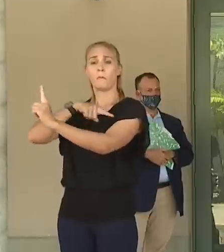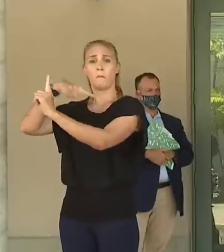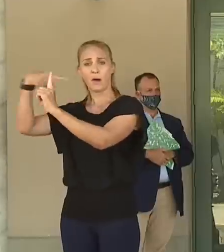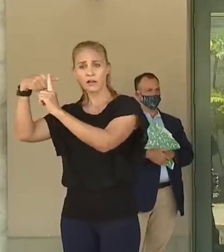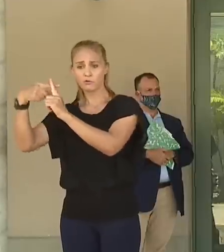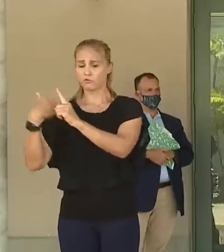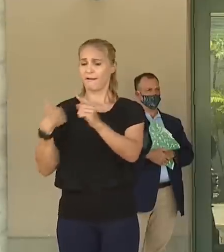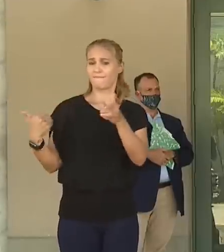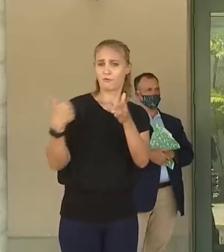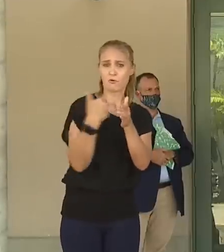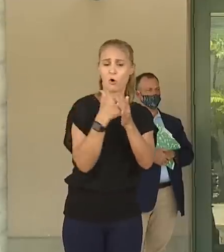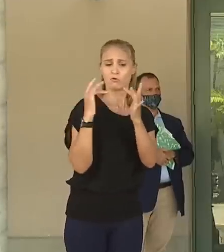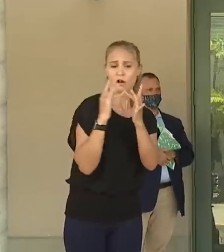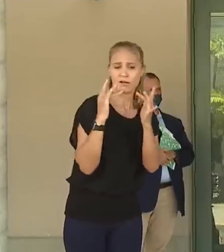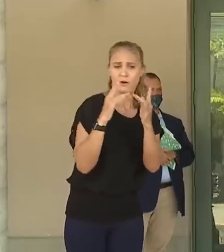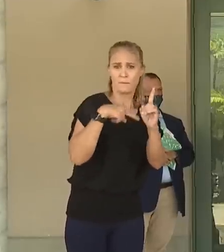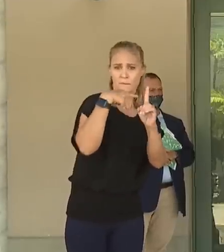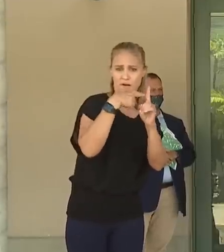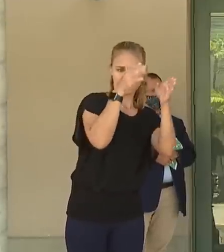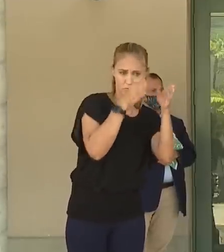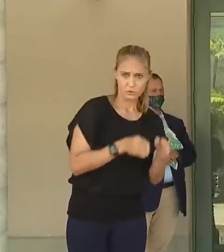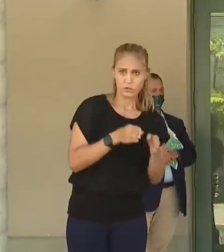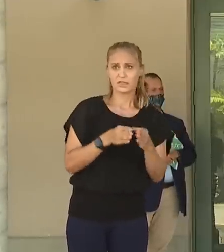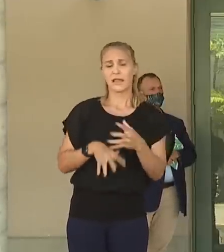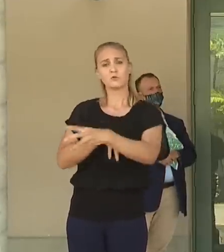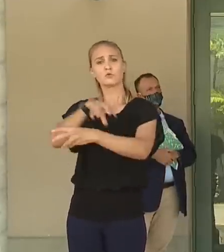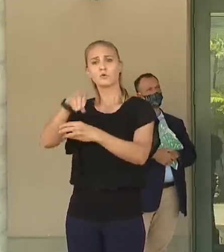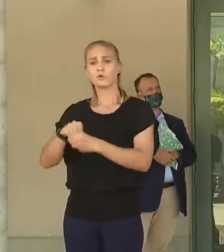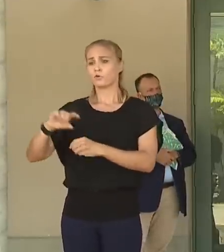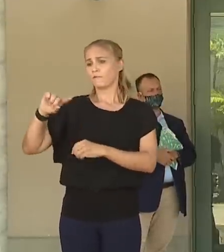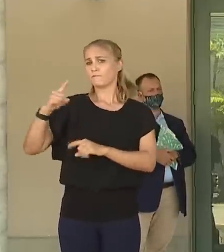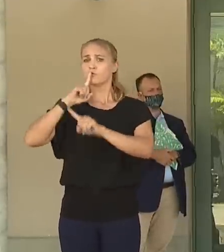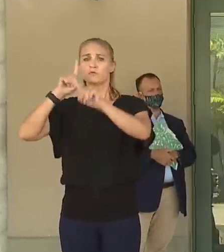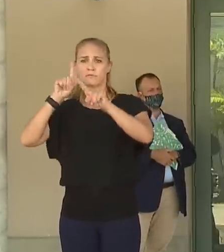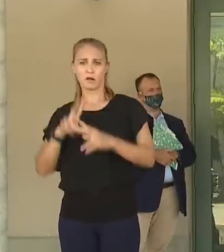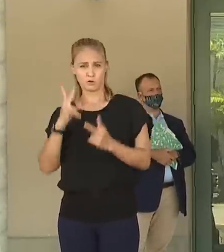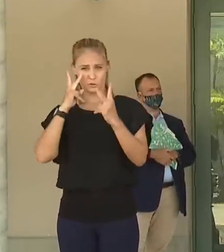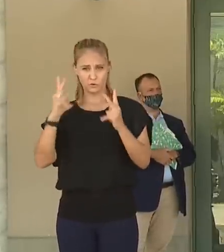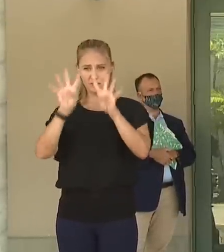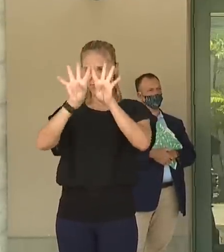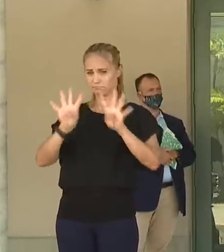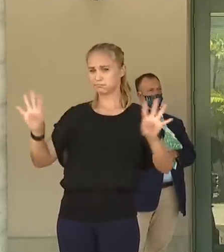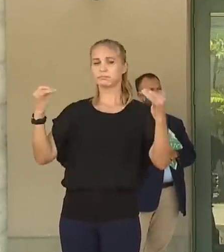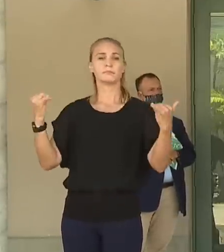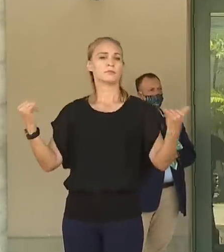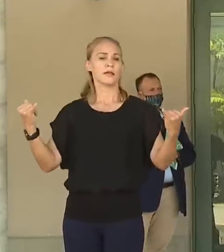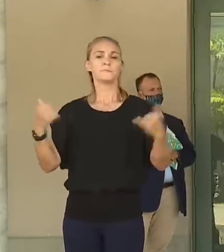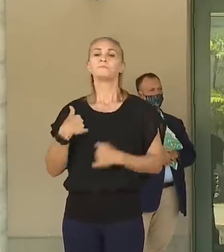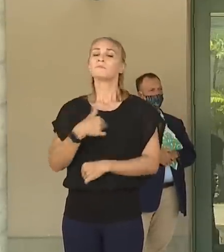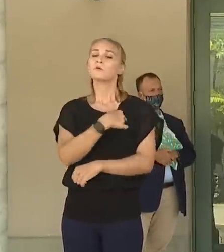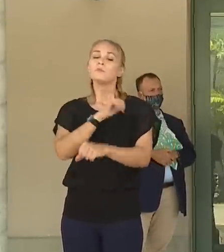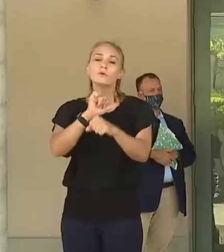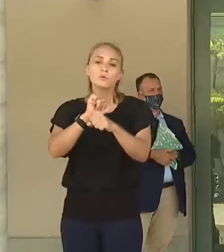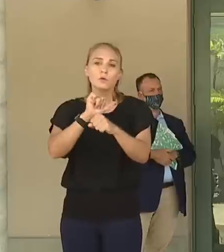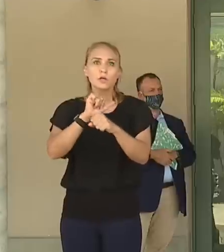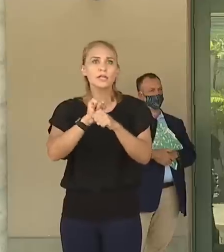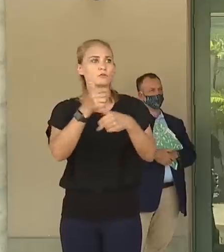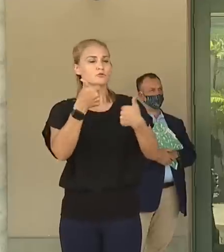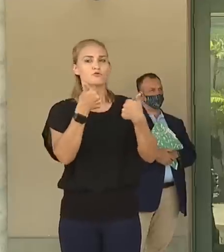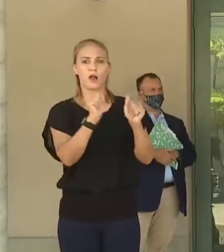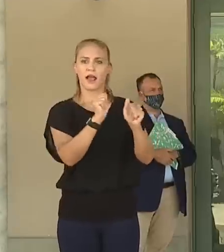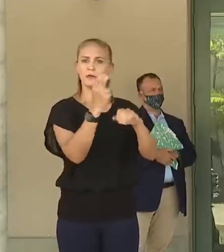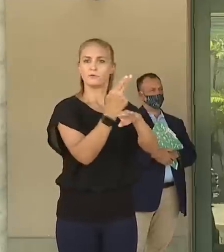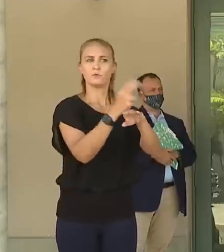close contact with positives, including first responders that stand here with us. today. And we're working to retain other hotels